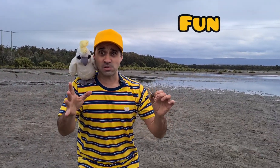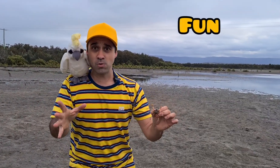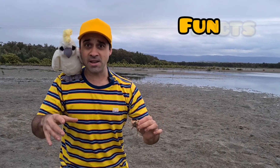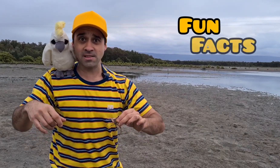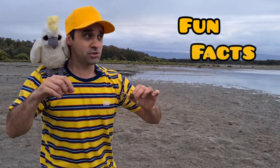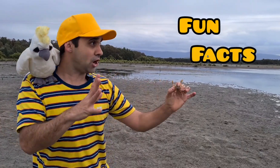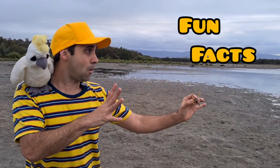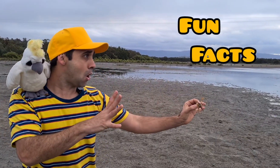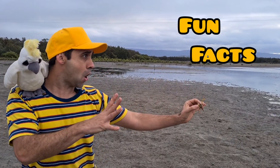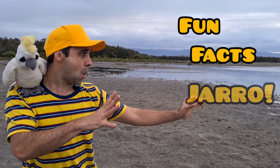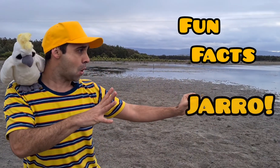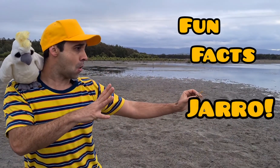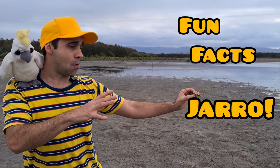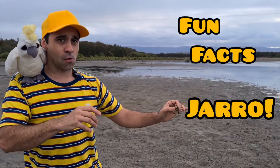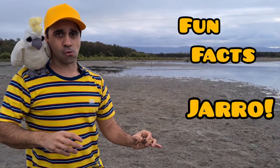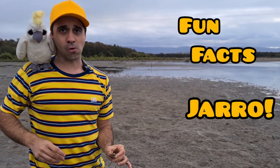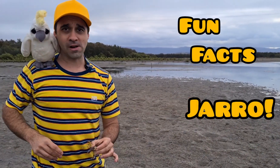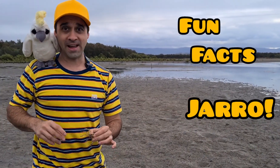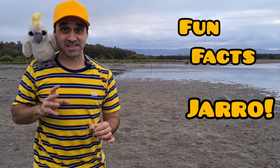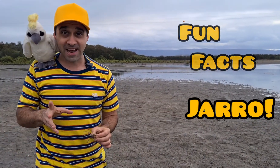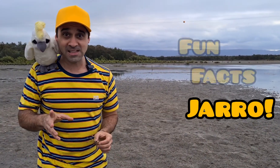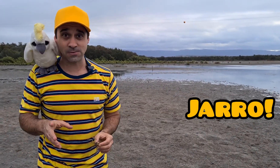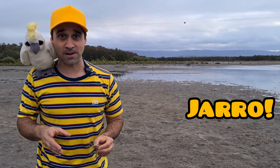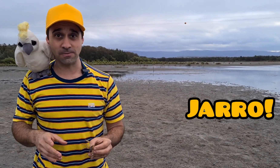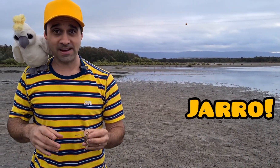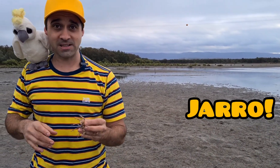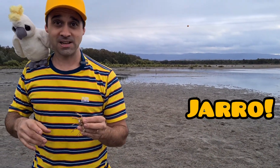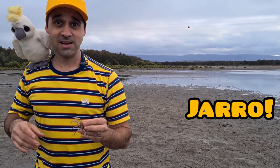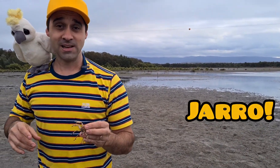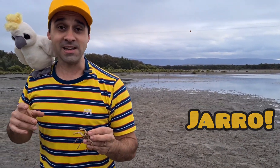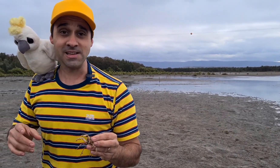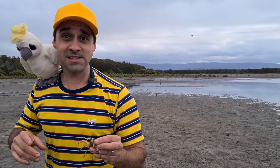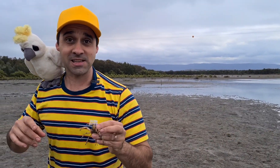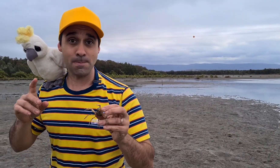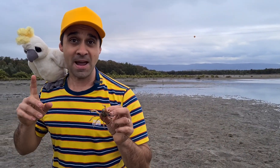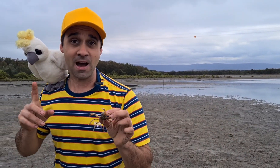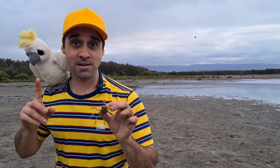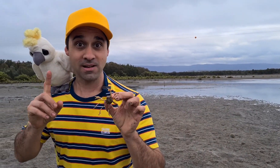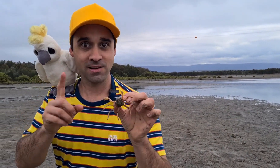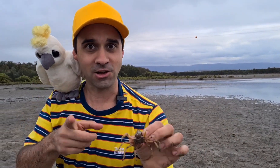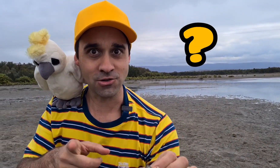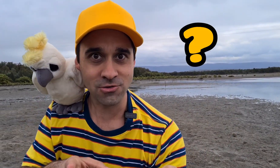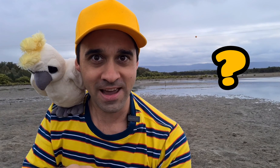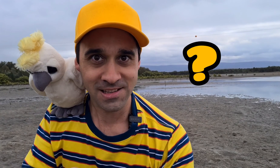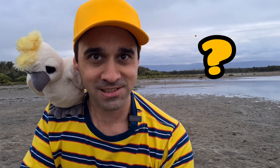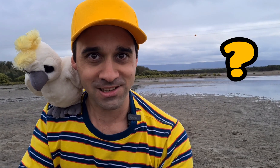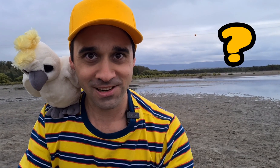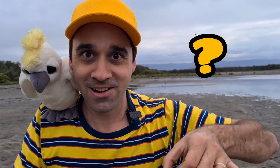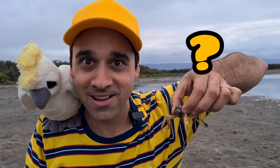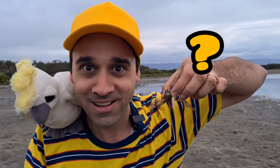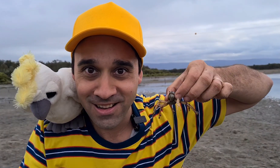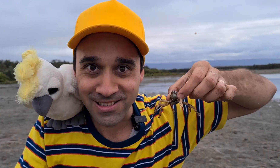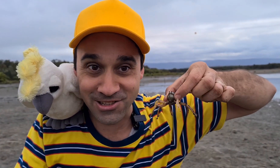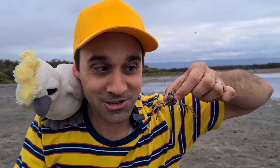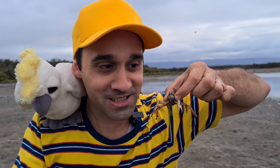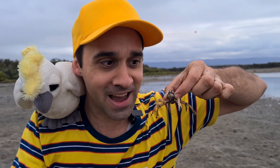with Gerald. And today's fun fact is about, can you guess? Did you say